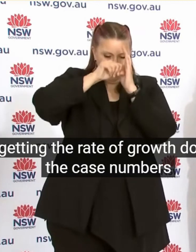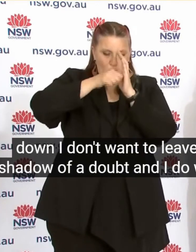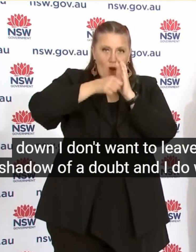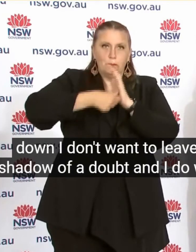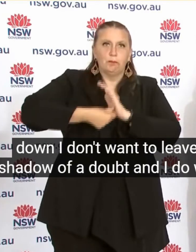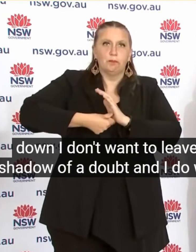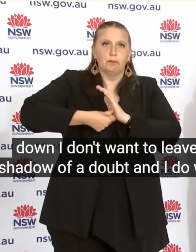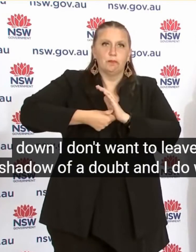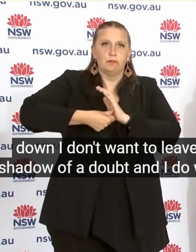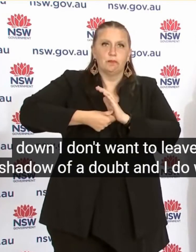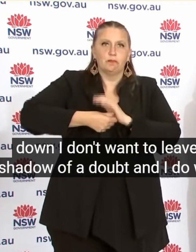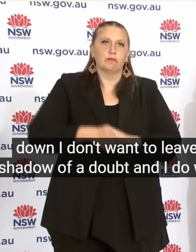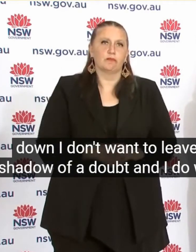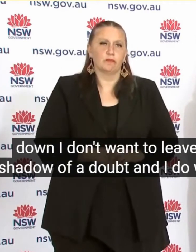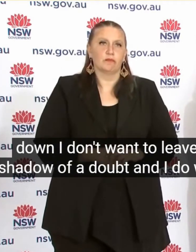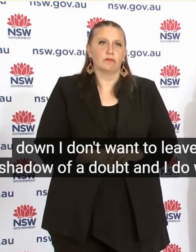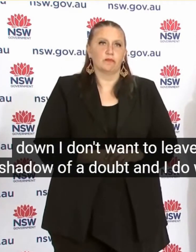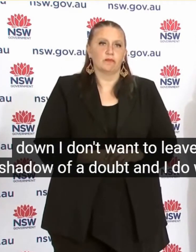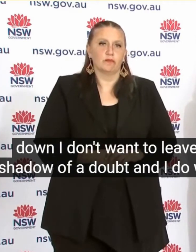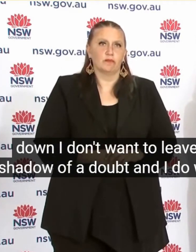Doubt And I Do Want To To To To